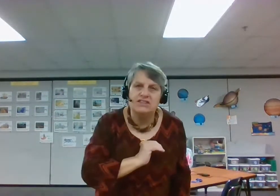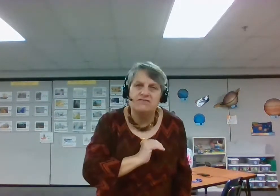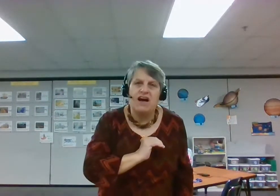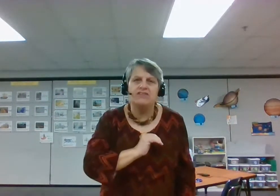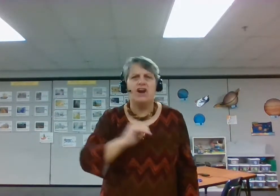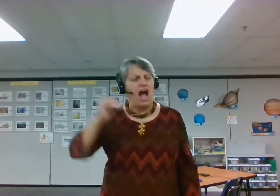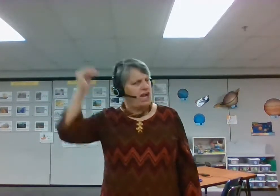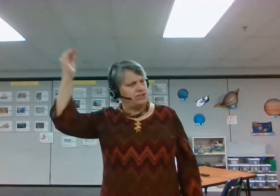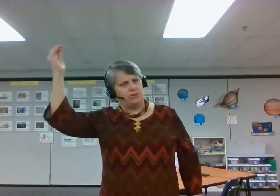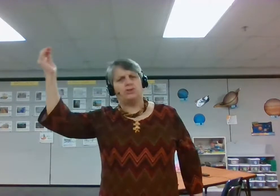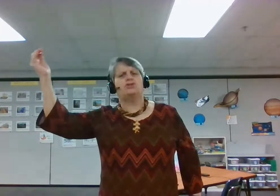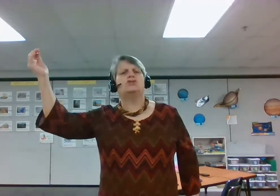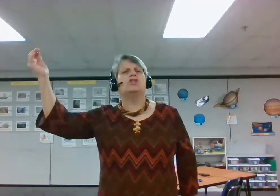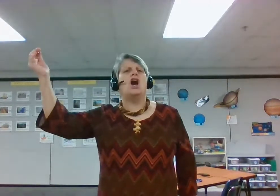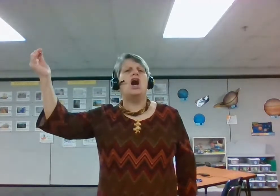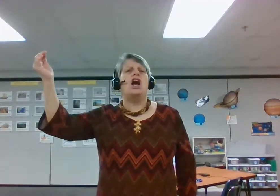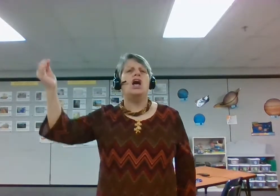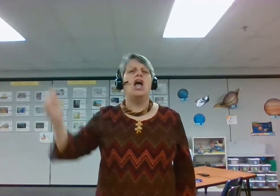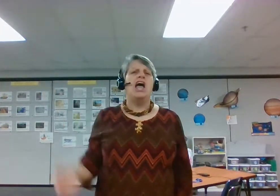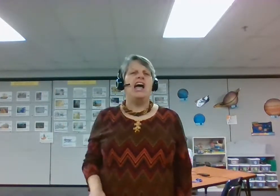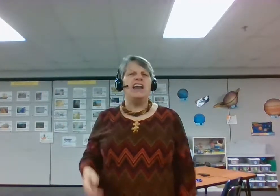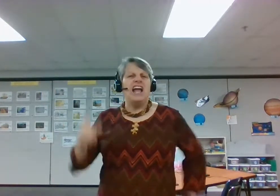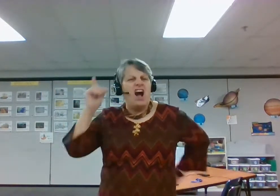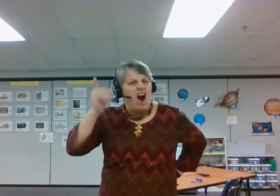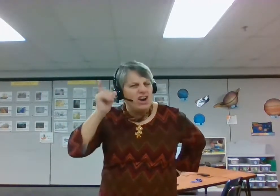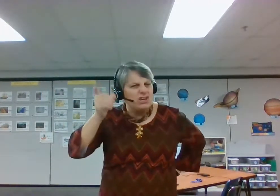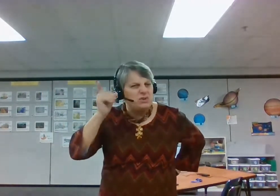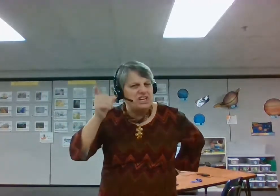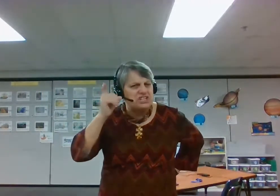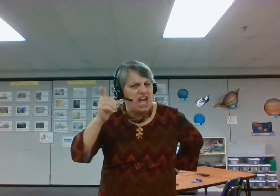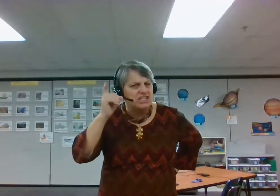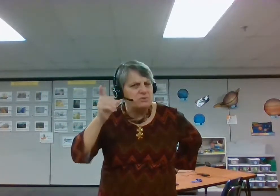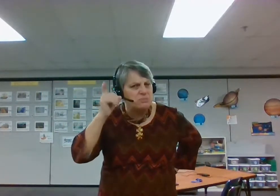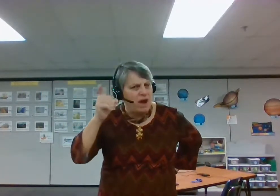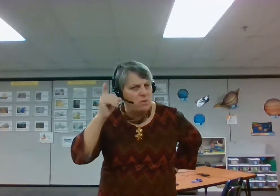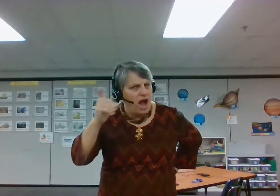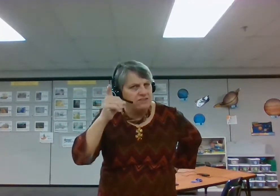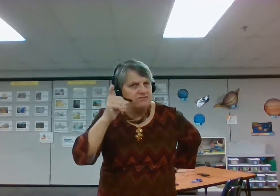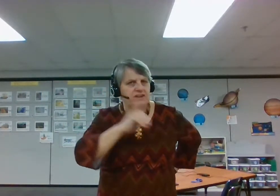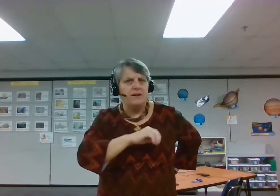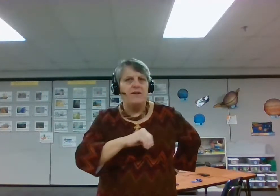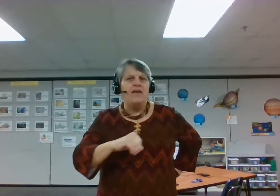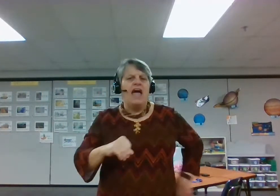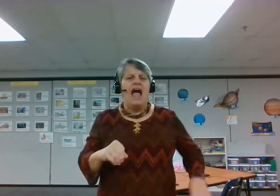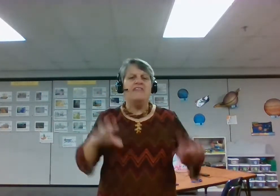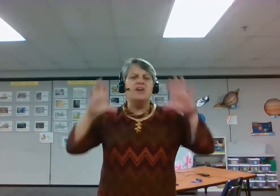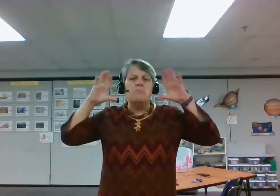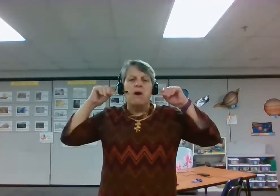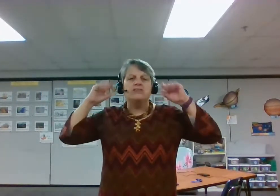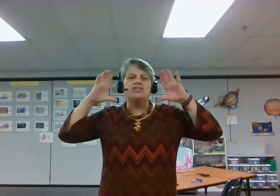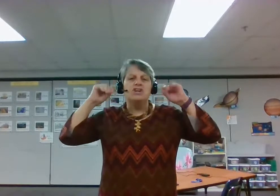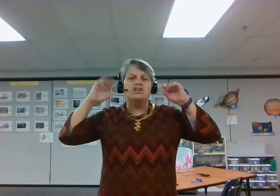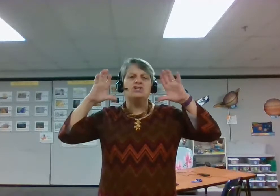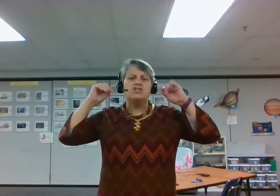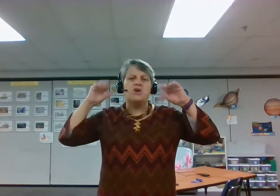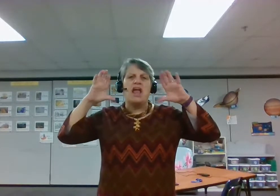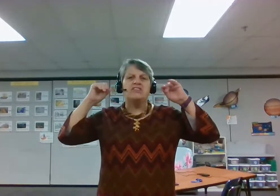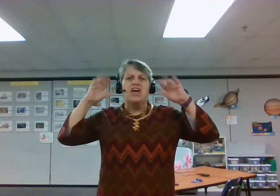said the father, I took to the law, and I argued each case with my wife. And the muscular strength